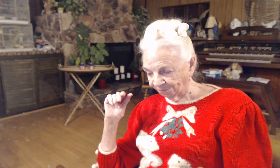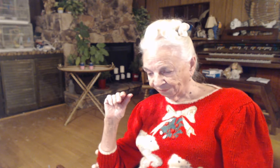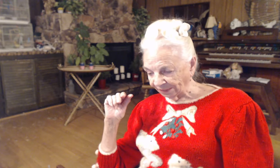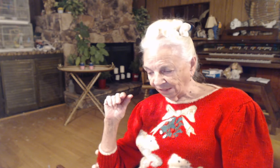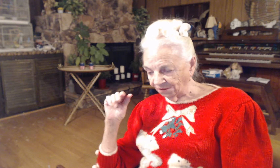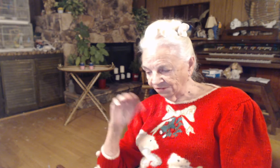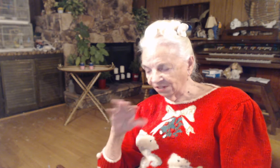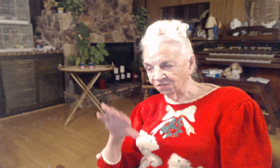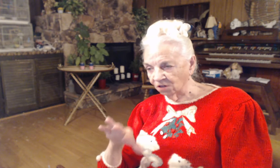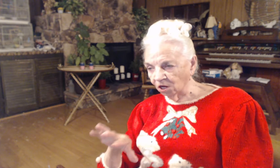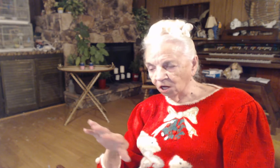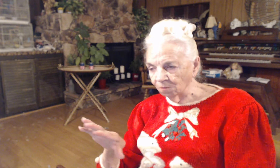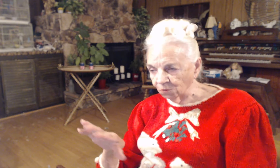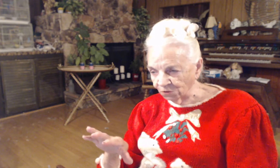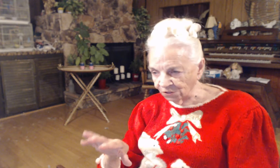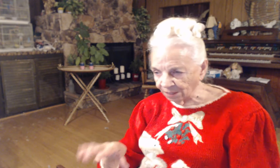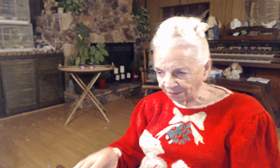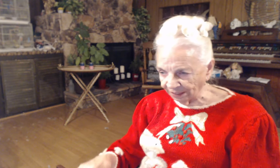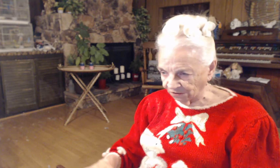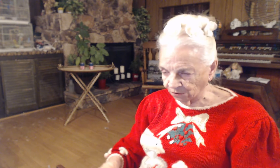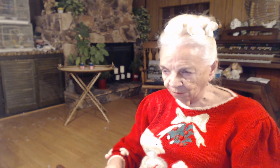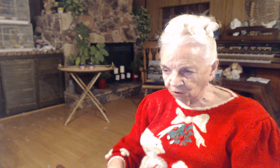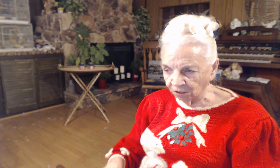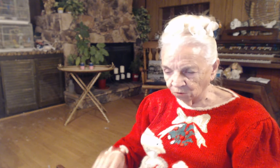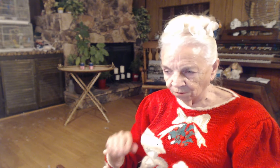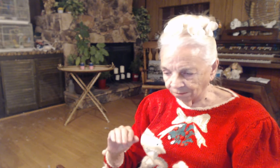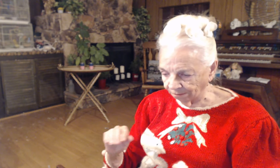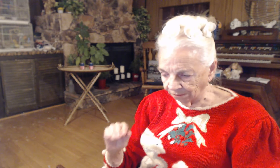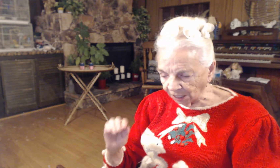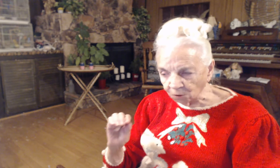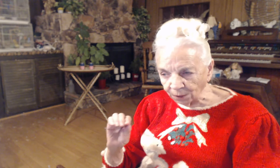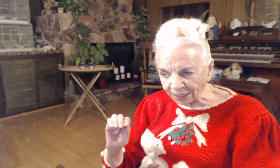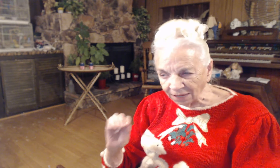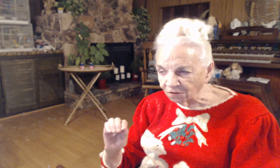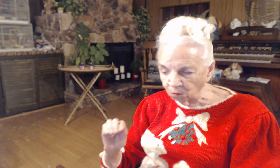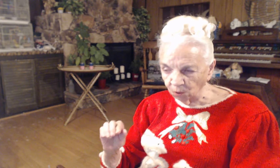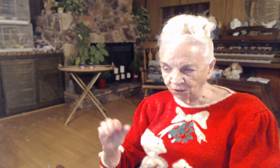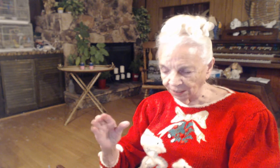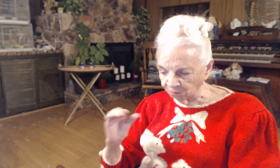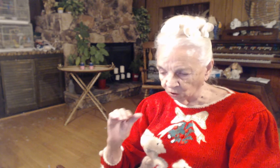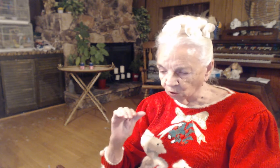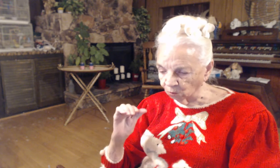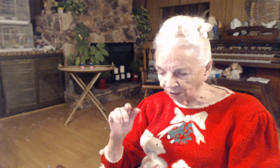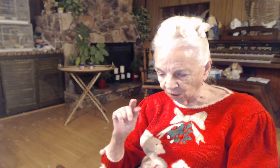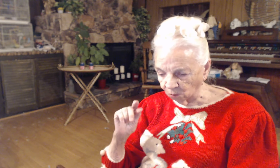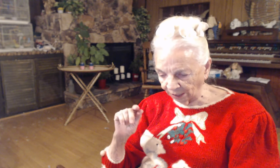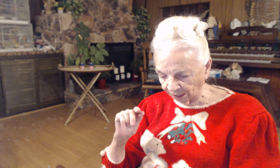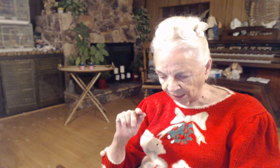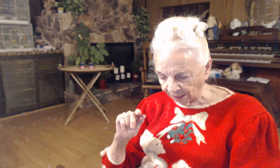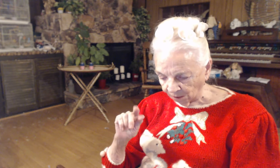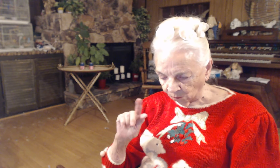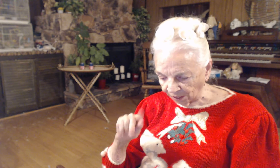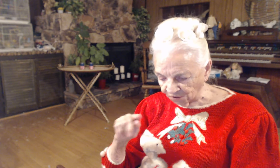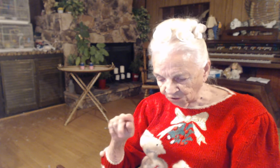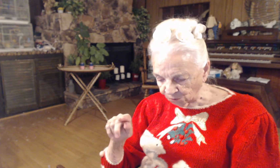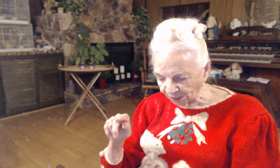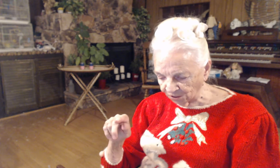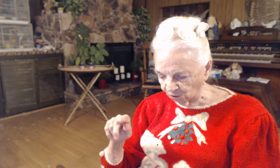This says almost the same thing. So I'm going to not read every word. And I'm going to go really quick. What I just read to you was